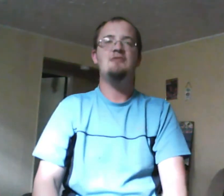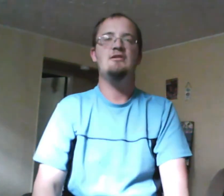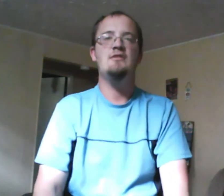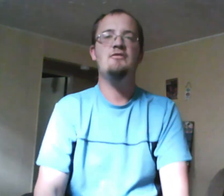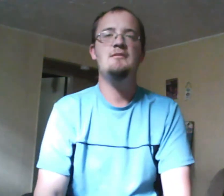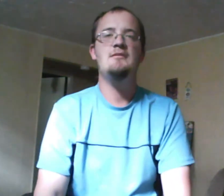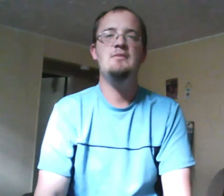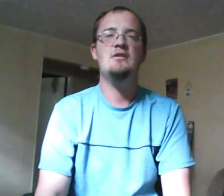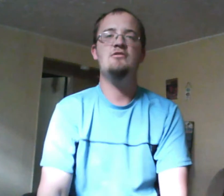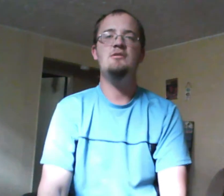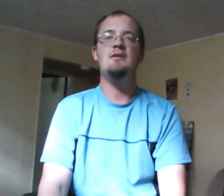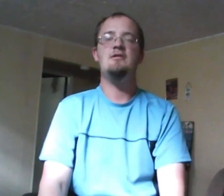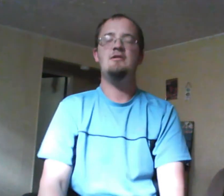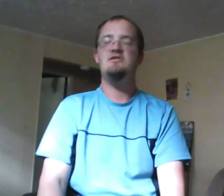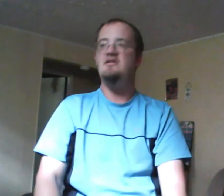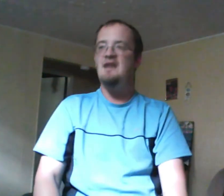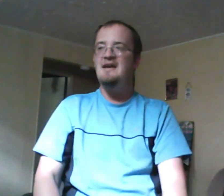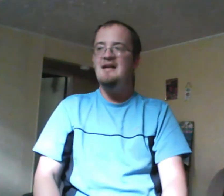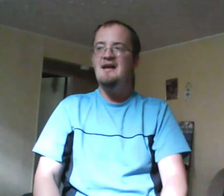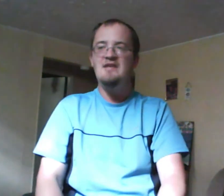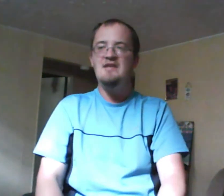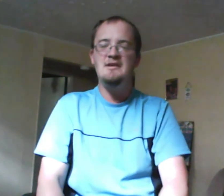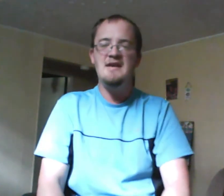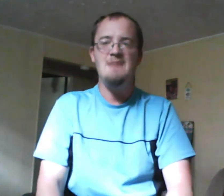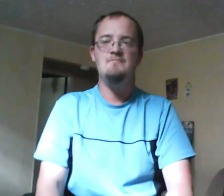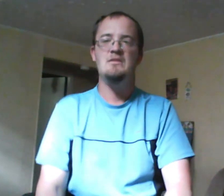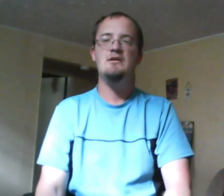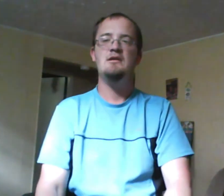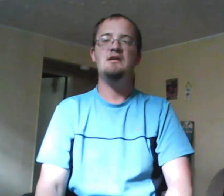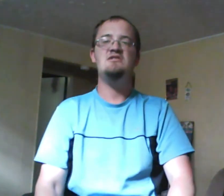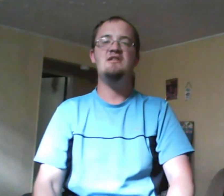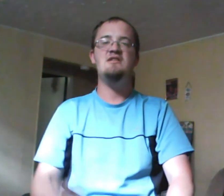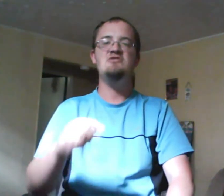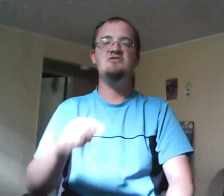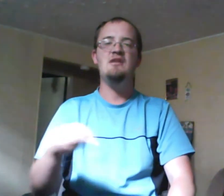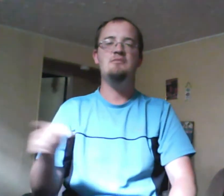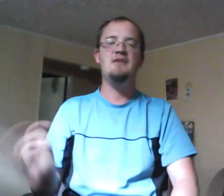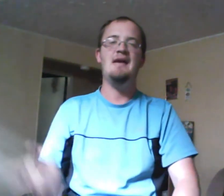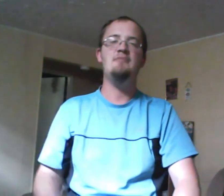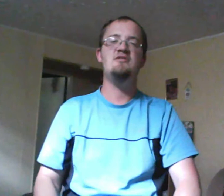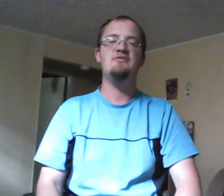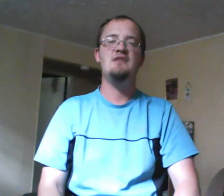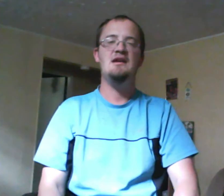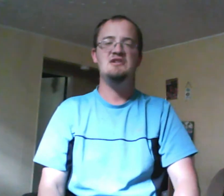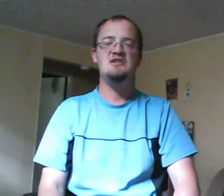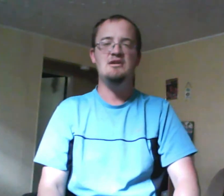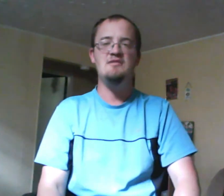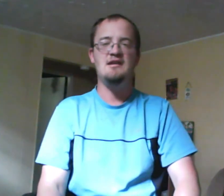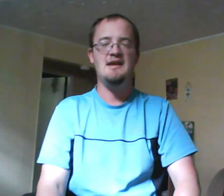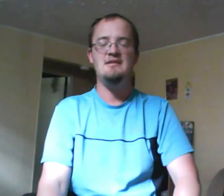people are concerned about her and she says I can't have this happen again because she says this is just like Cam's death she could have said Cam and you know they